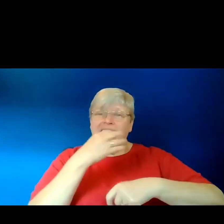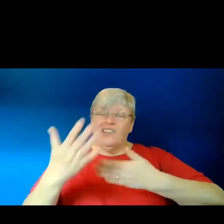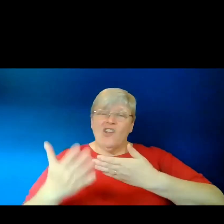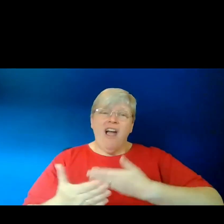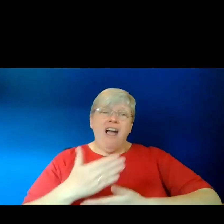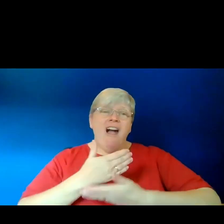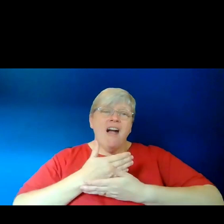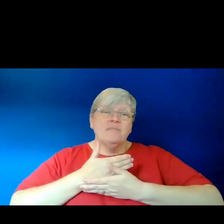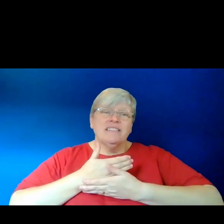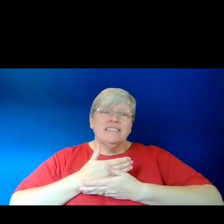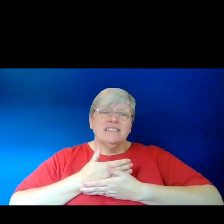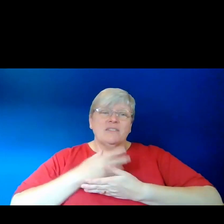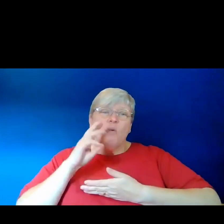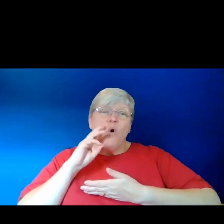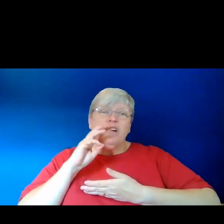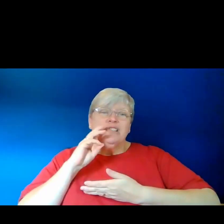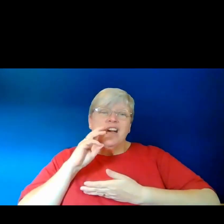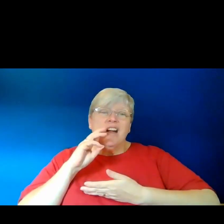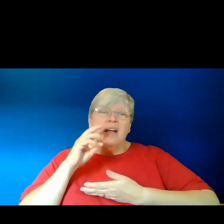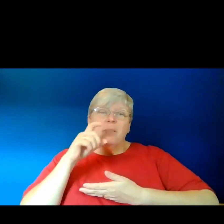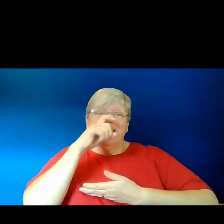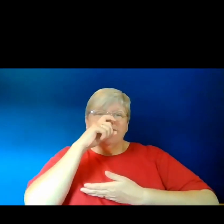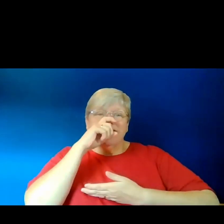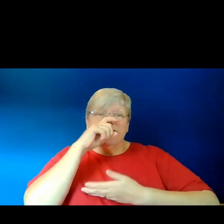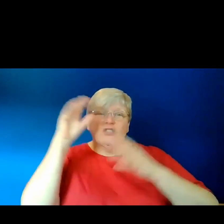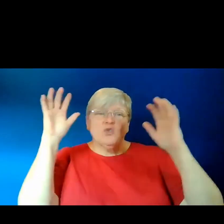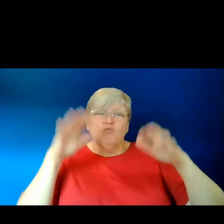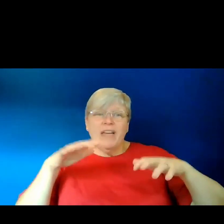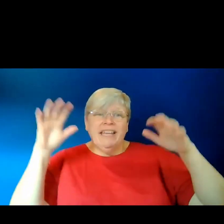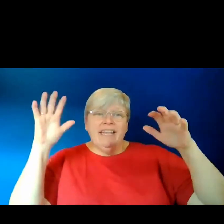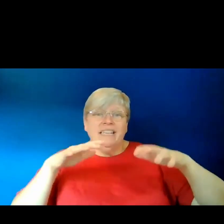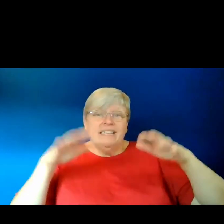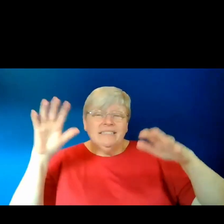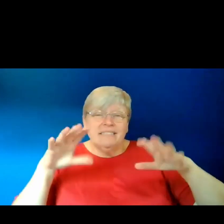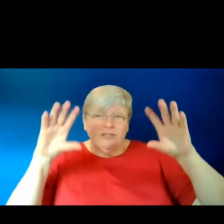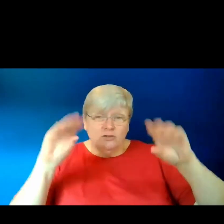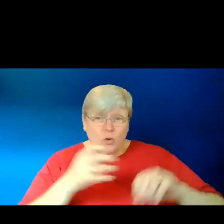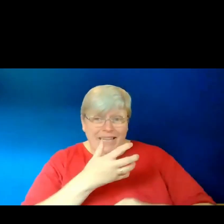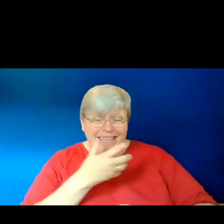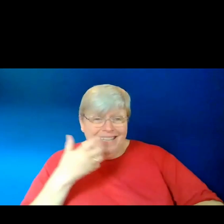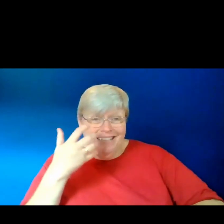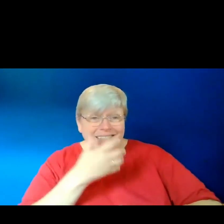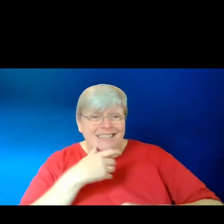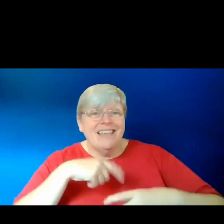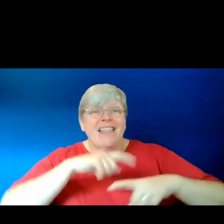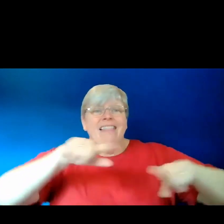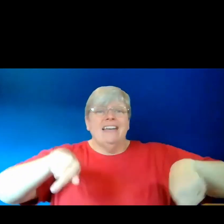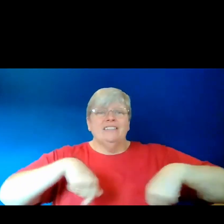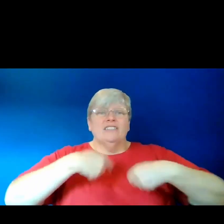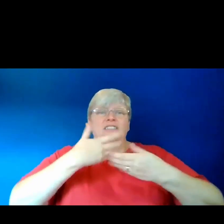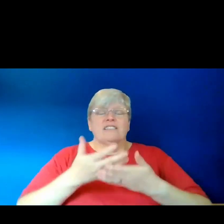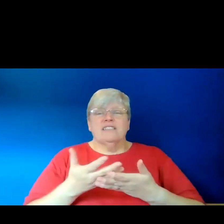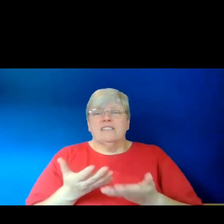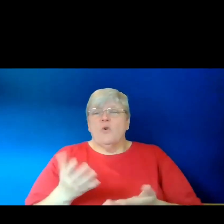to bale water. My sisters, when rain cracks the heat, let us bale water together.